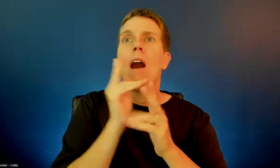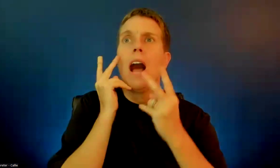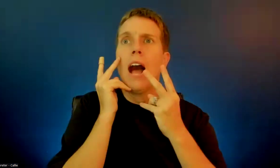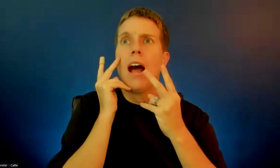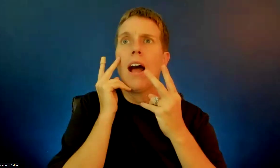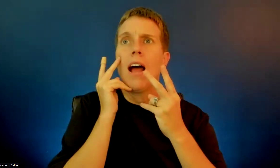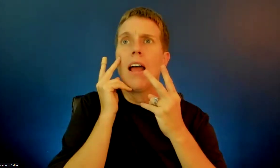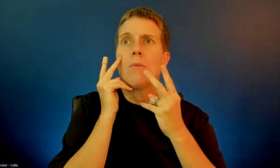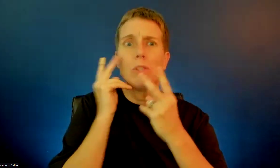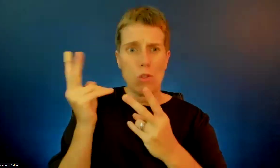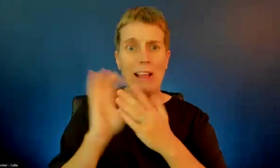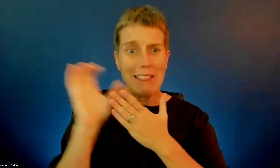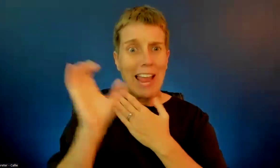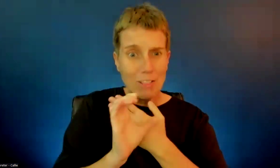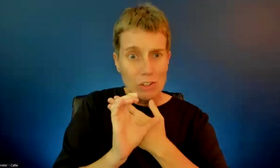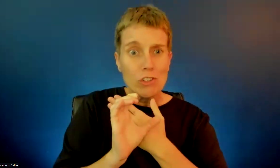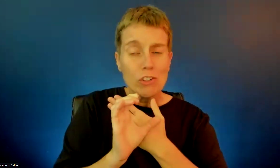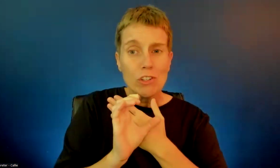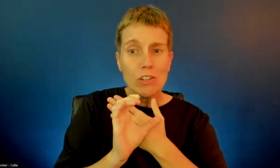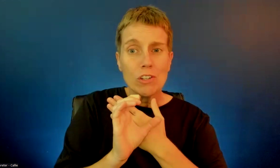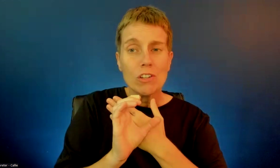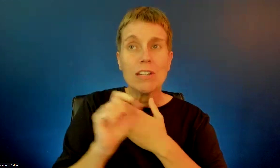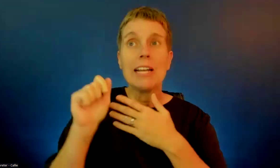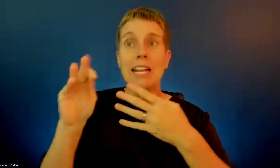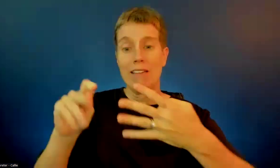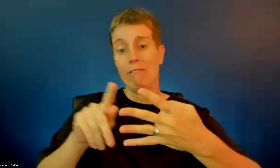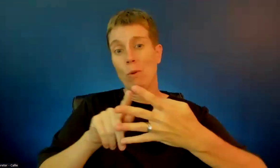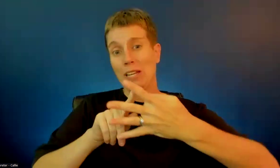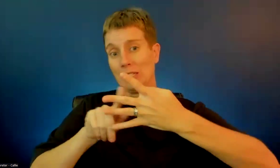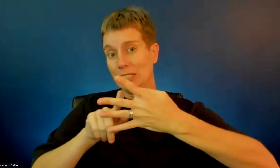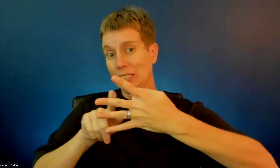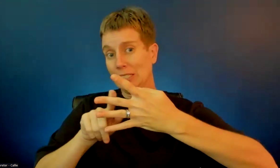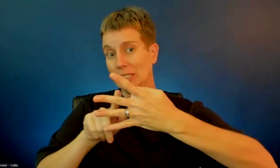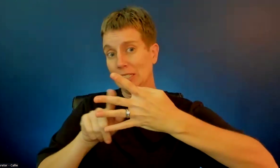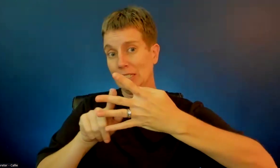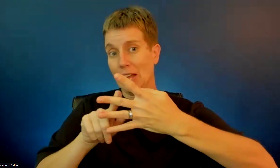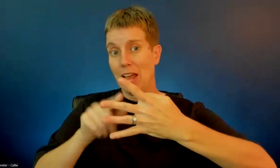we don't have any holidays in our way.